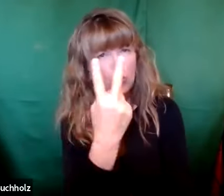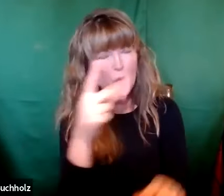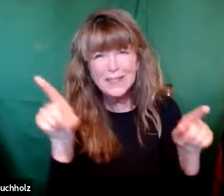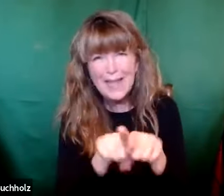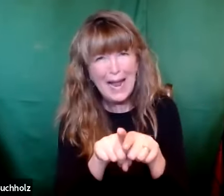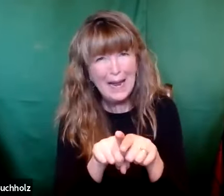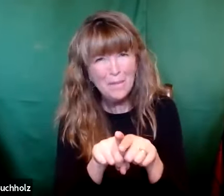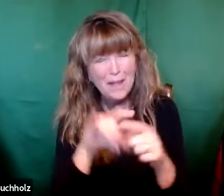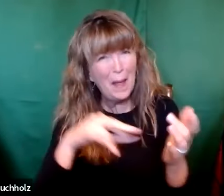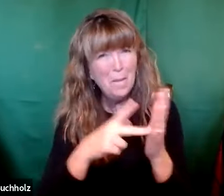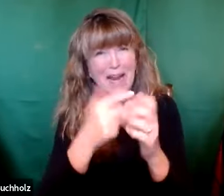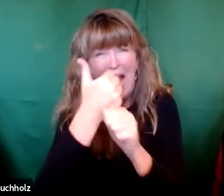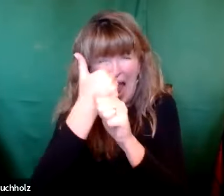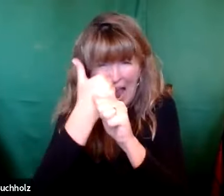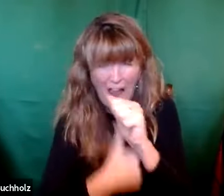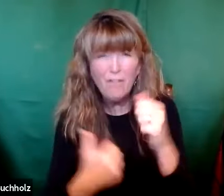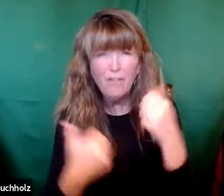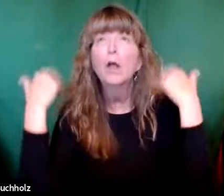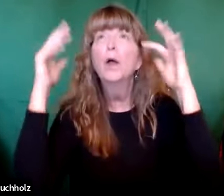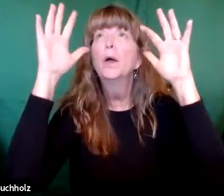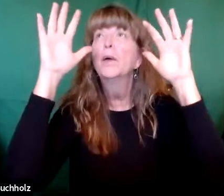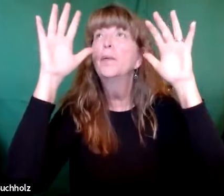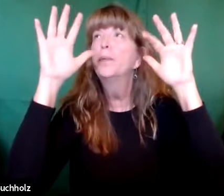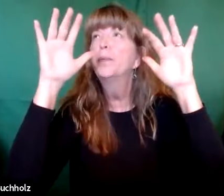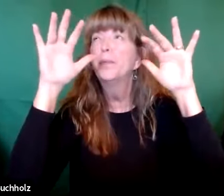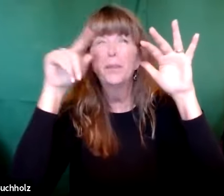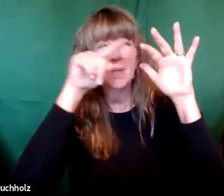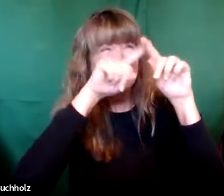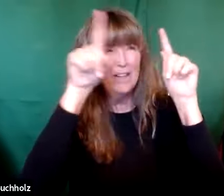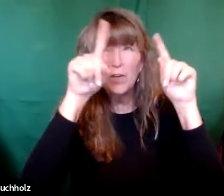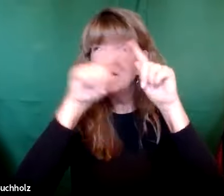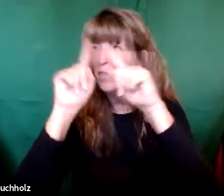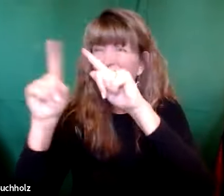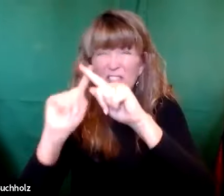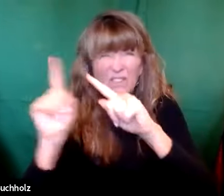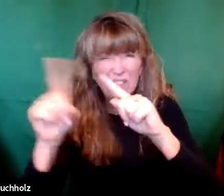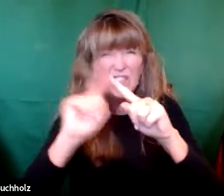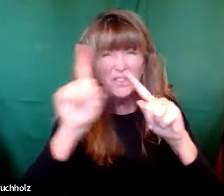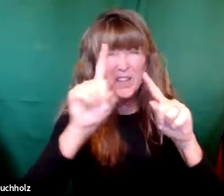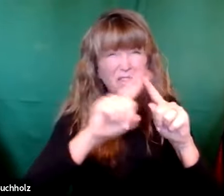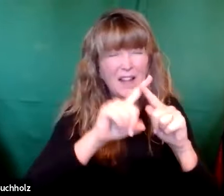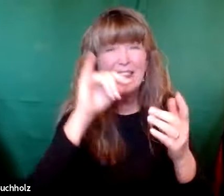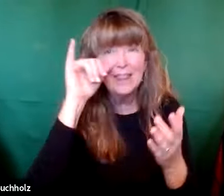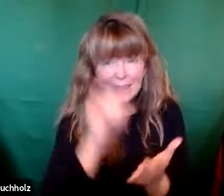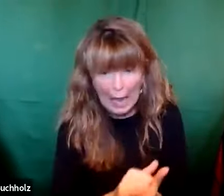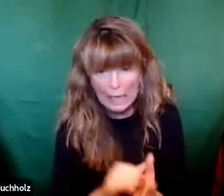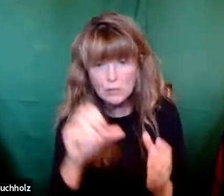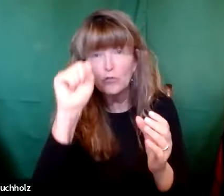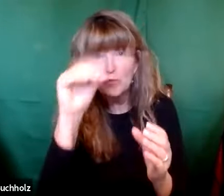There are no two that are alike. Every flake of snow has a different configuration.